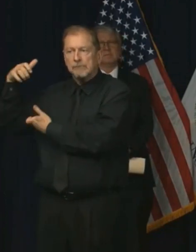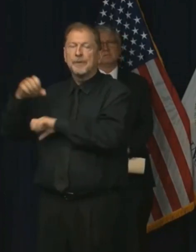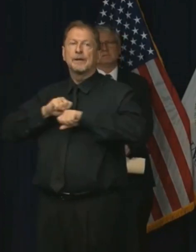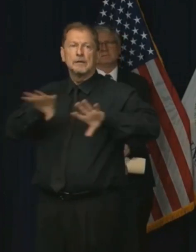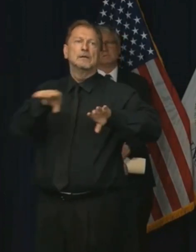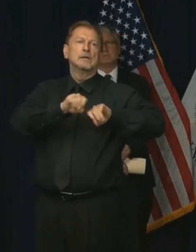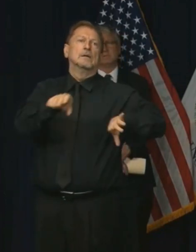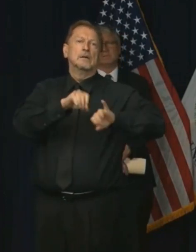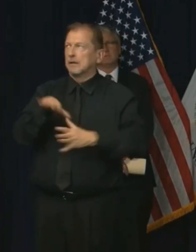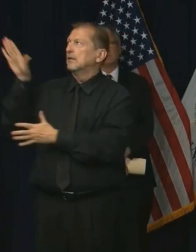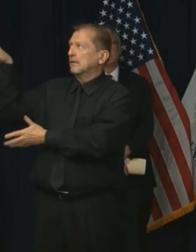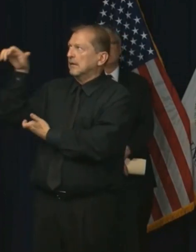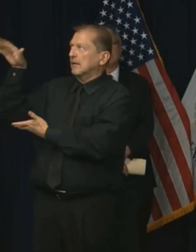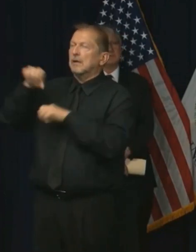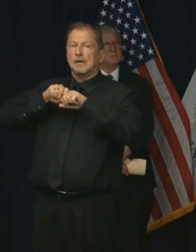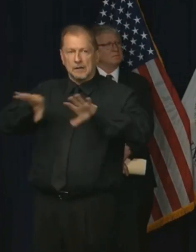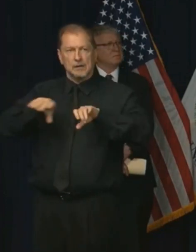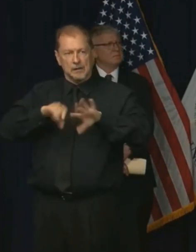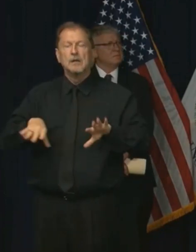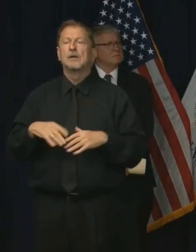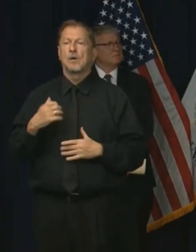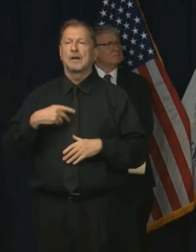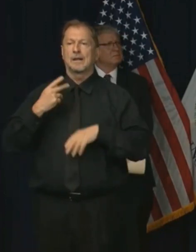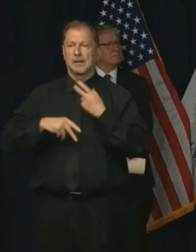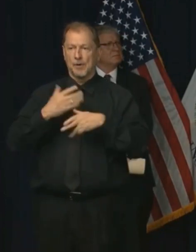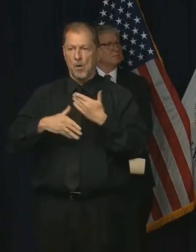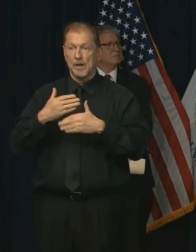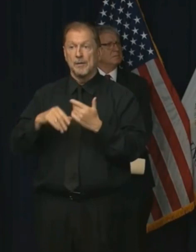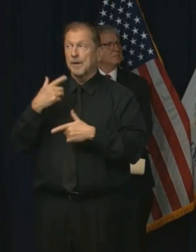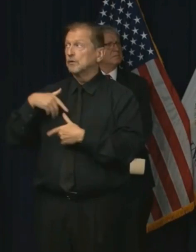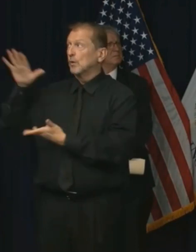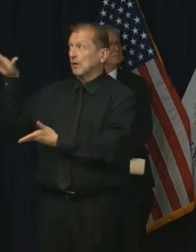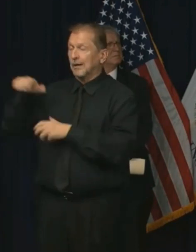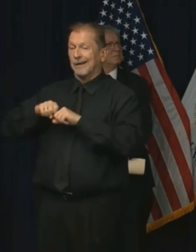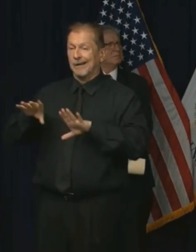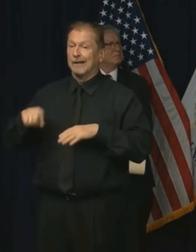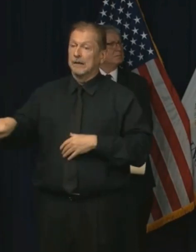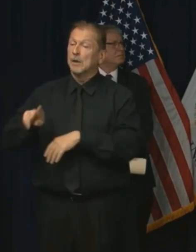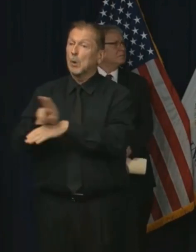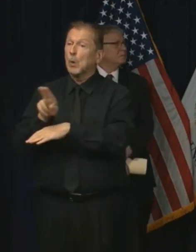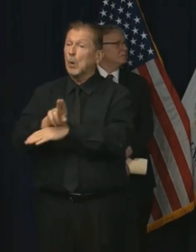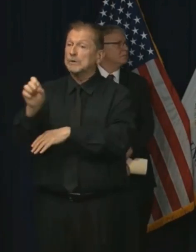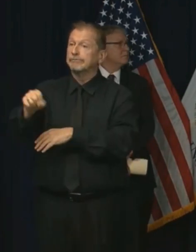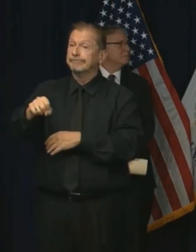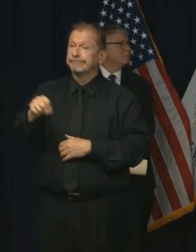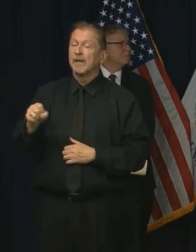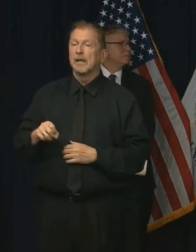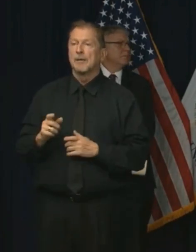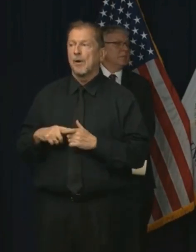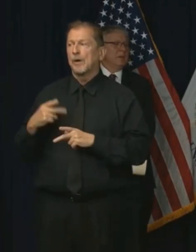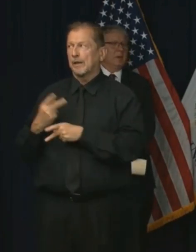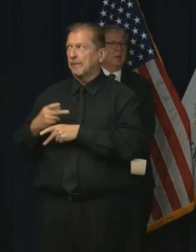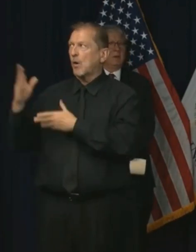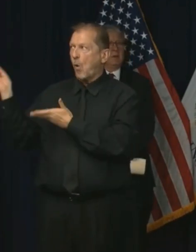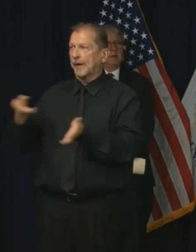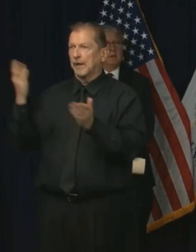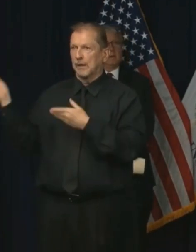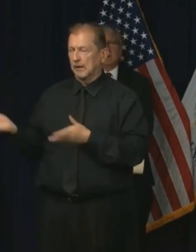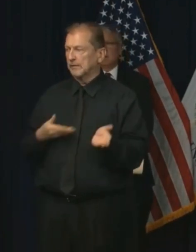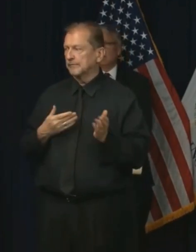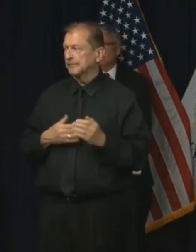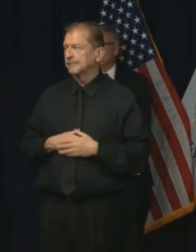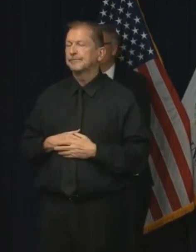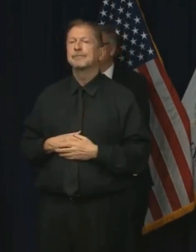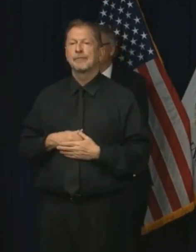restocking our stores because as soon as it comes in, we're basically sending it out to all those facilities to keep those professionals protected.